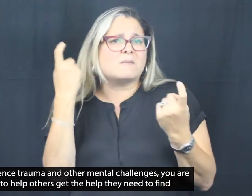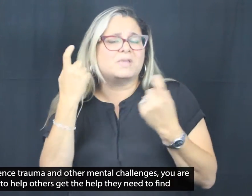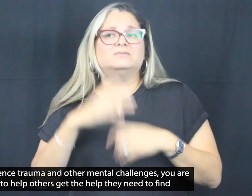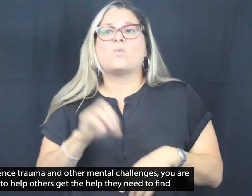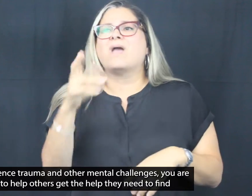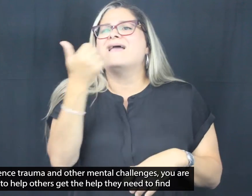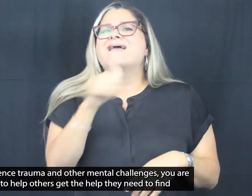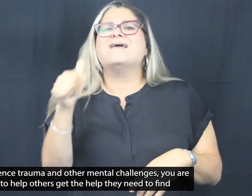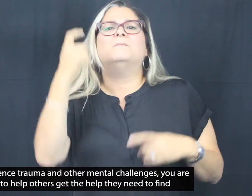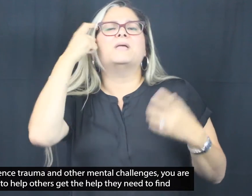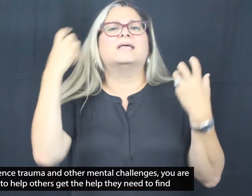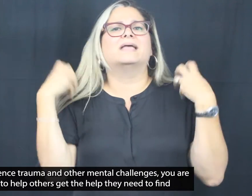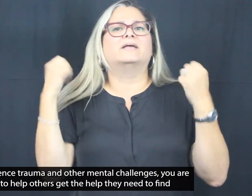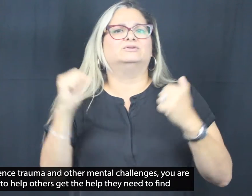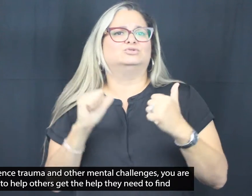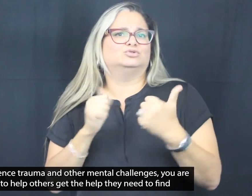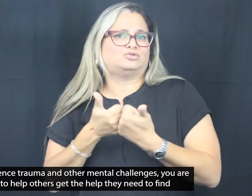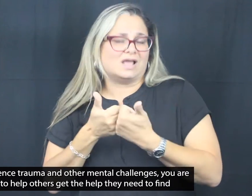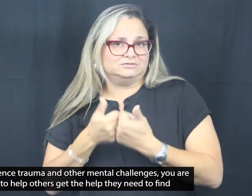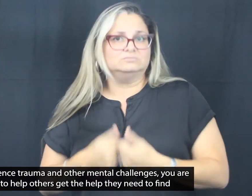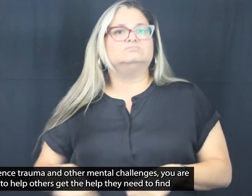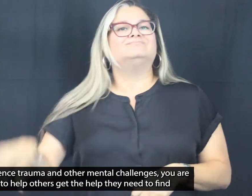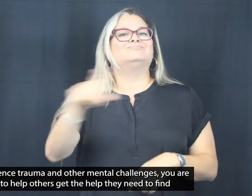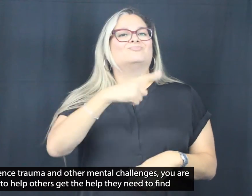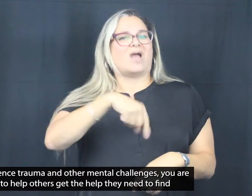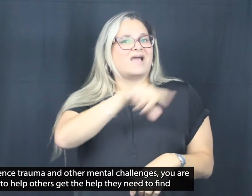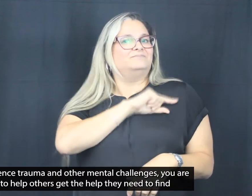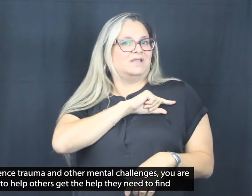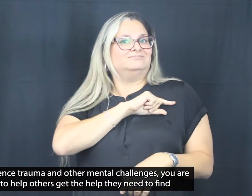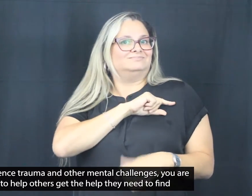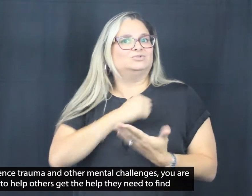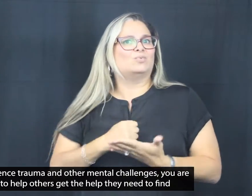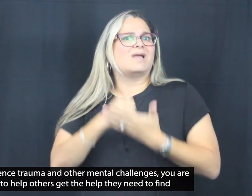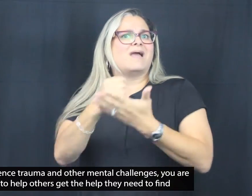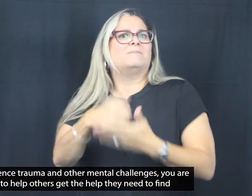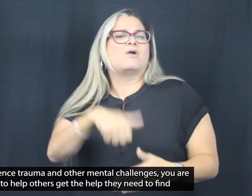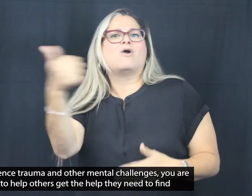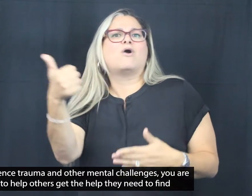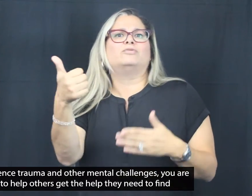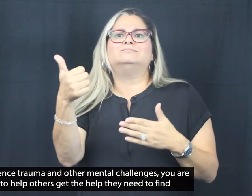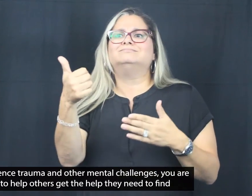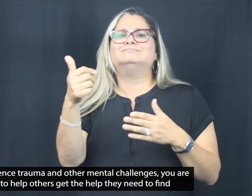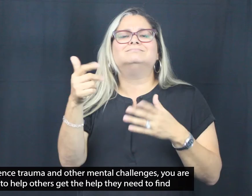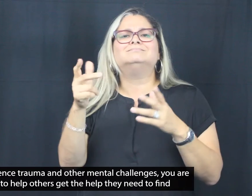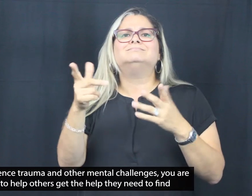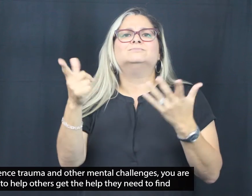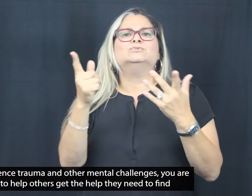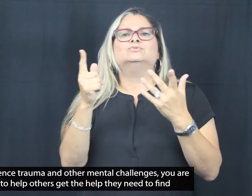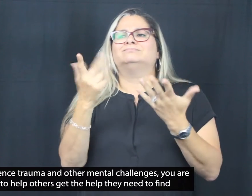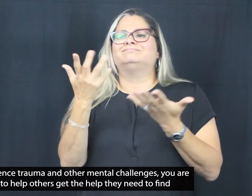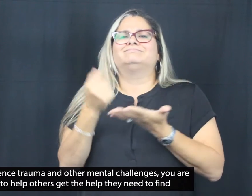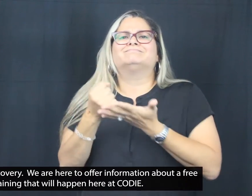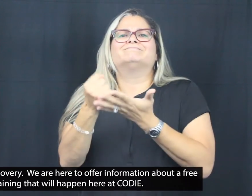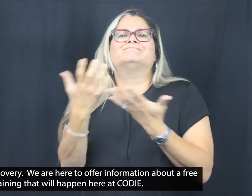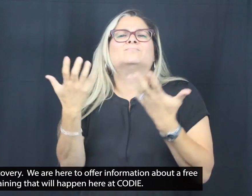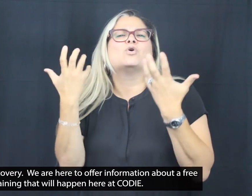mental health challenges, you are qualified to help others get the help they need to find wellness